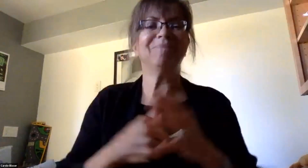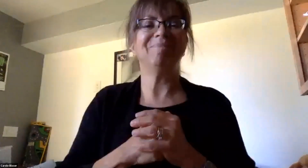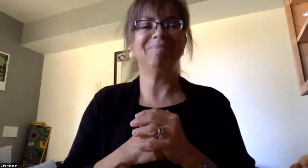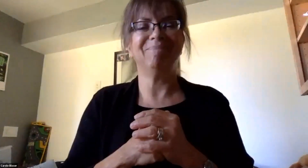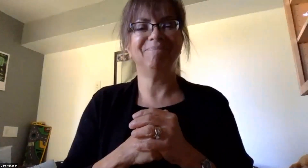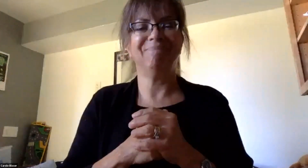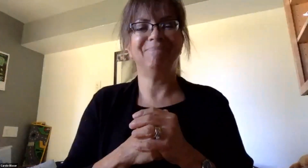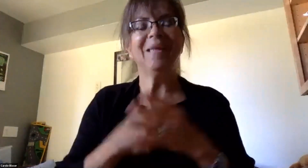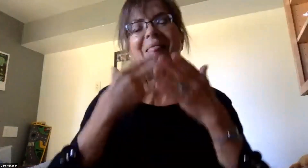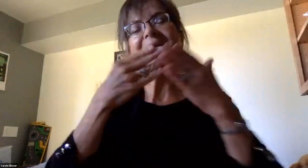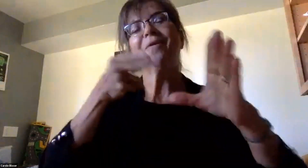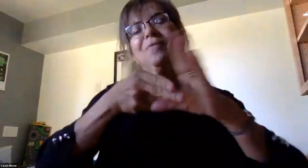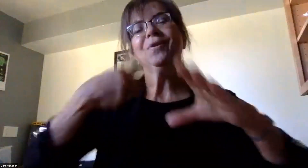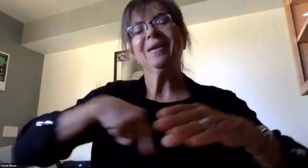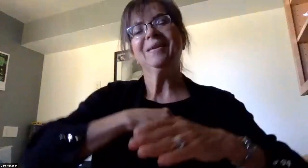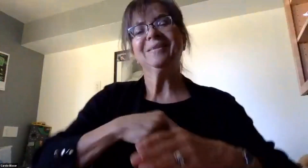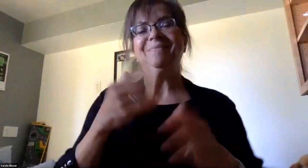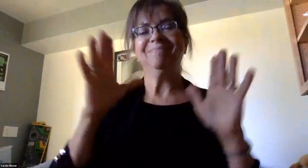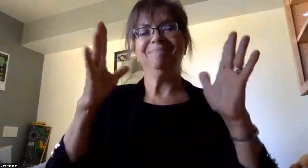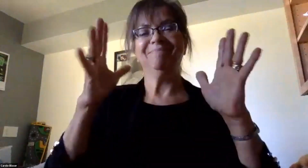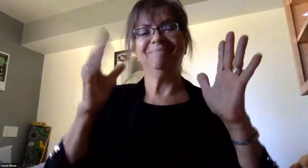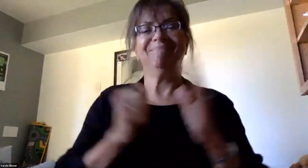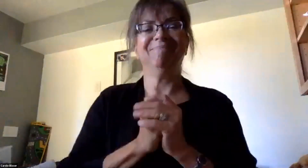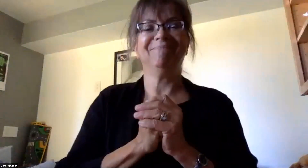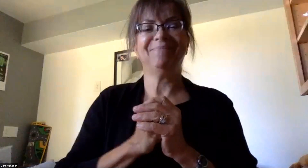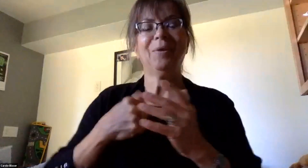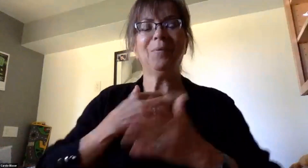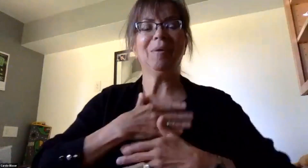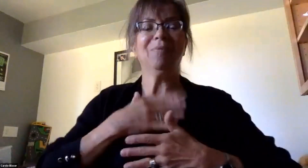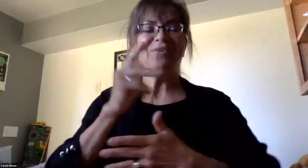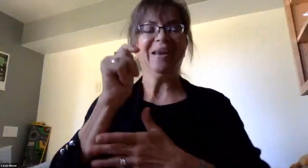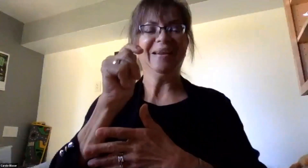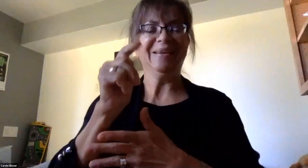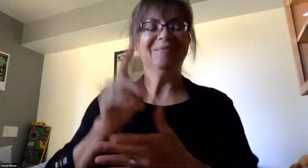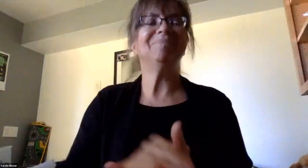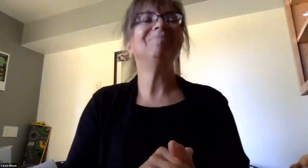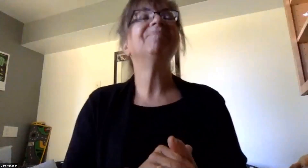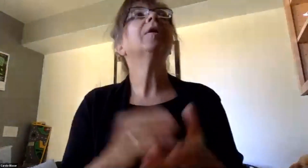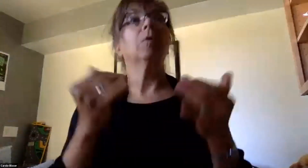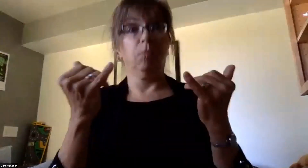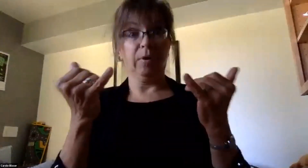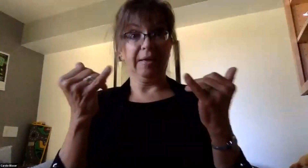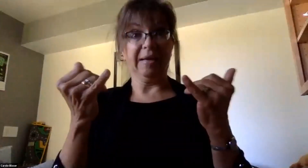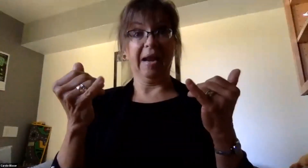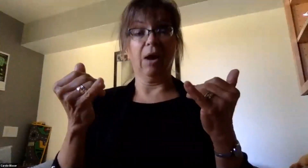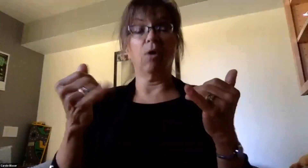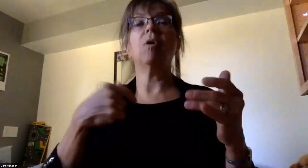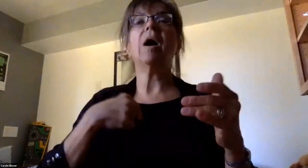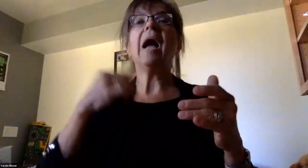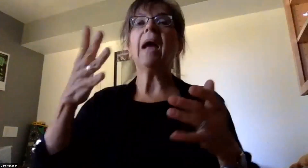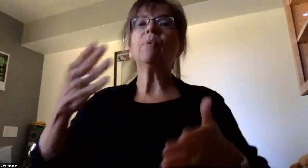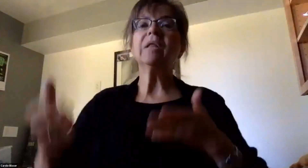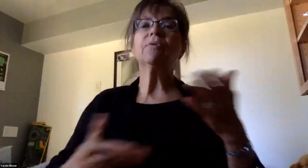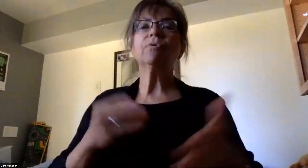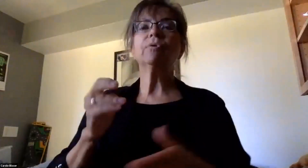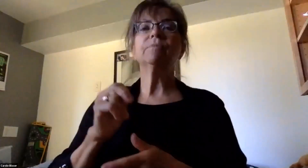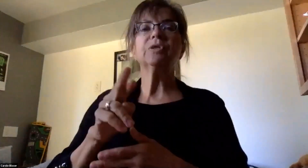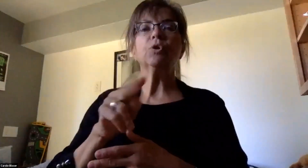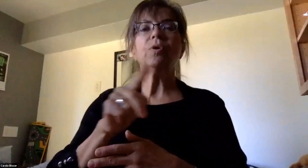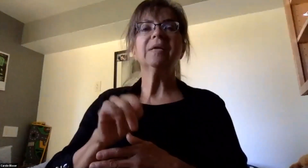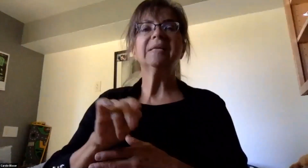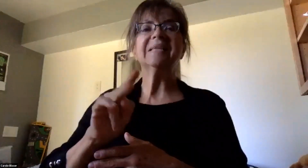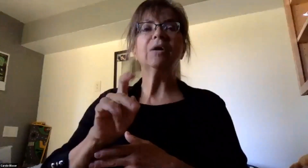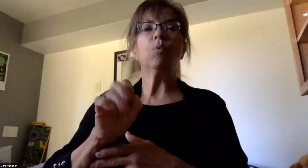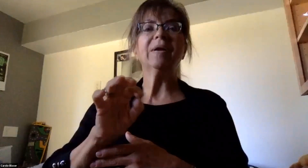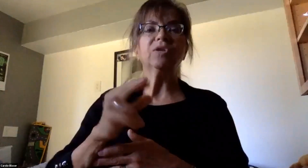Thank you for joining us. We appreciate it. At this time, what I'll be doing is introducing Mr. Zinkiewicz. He'll provide a